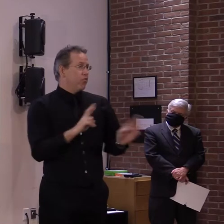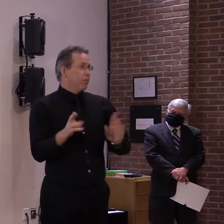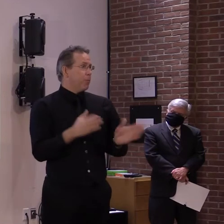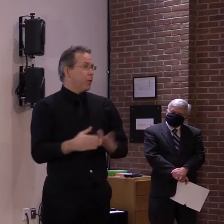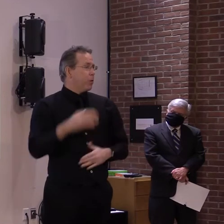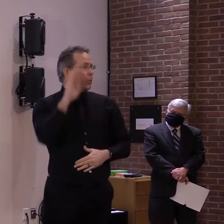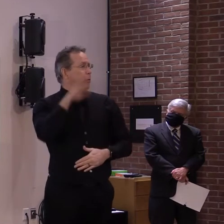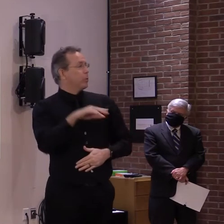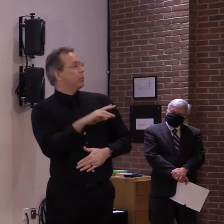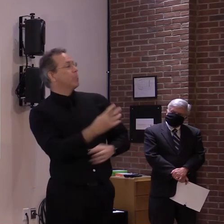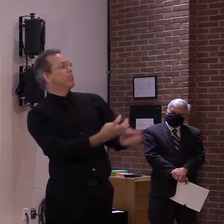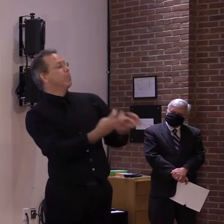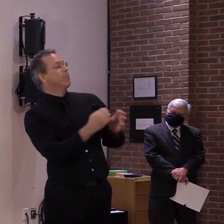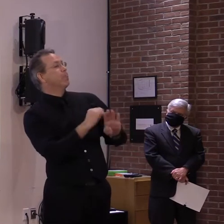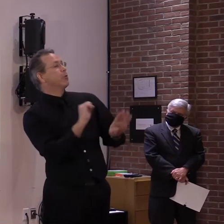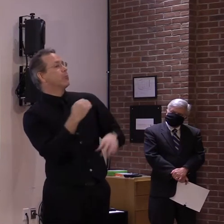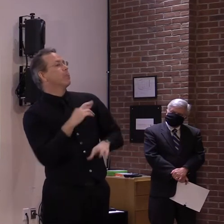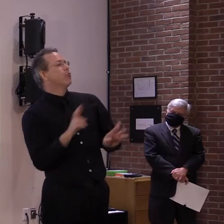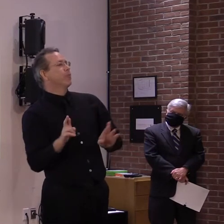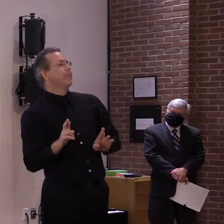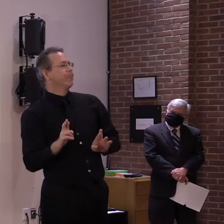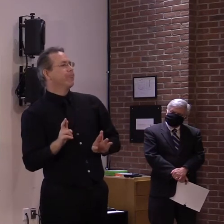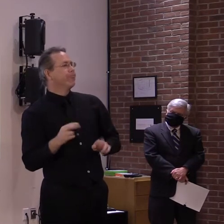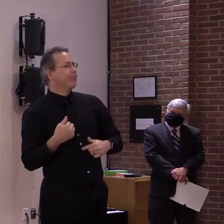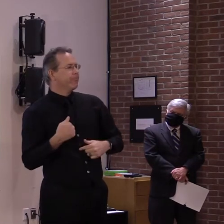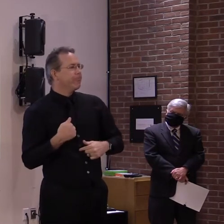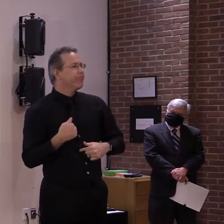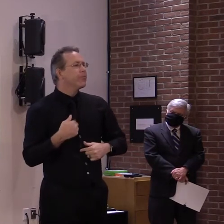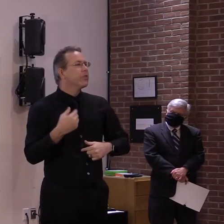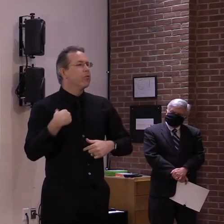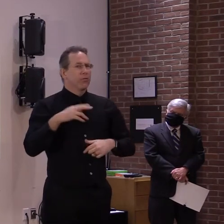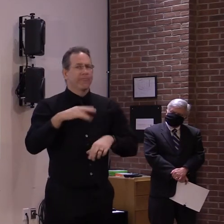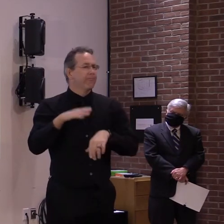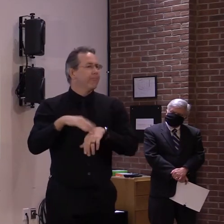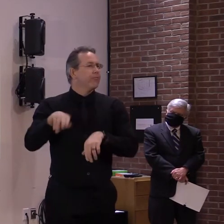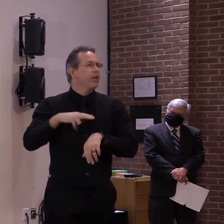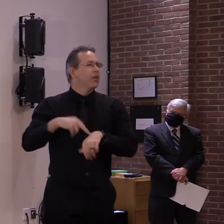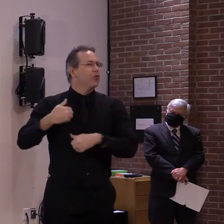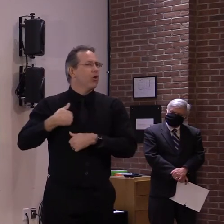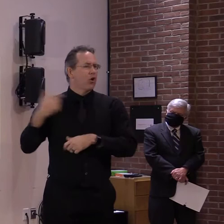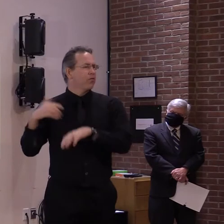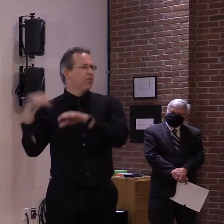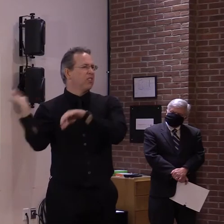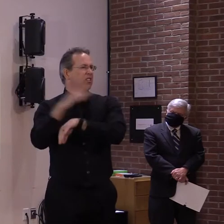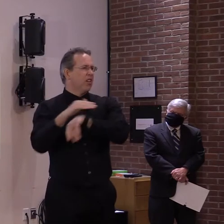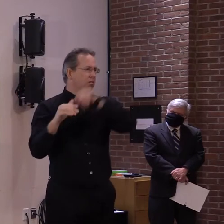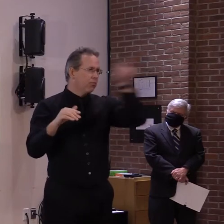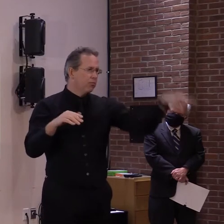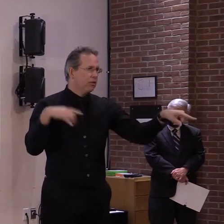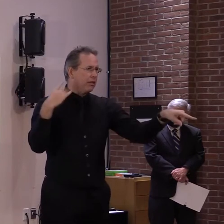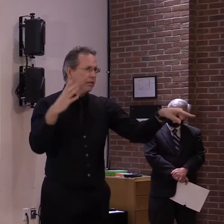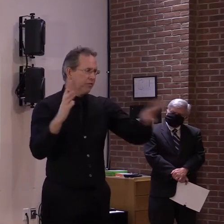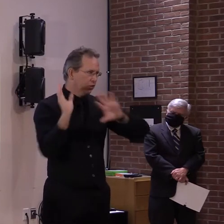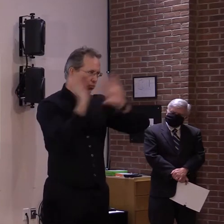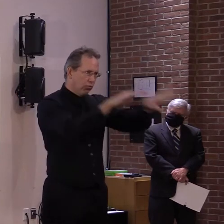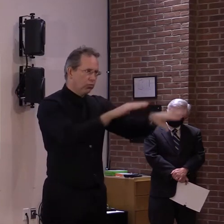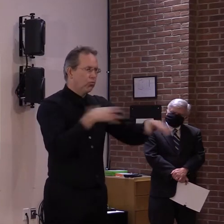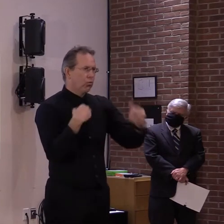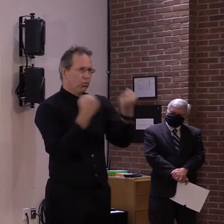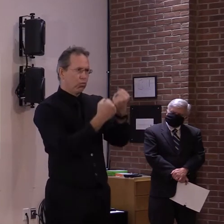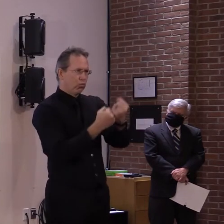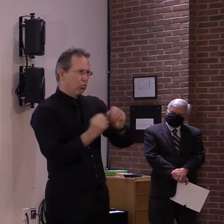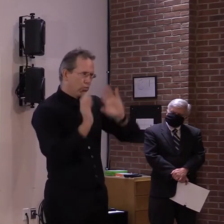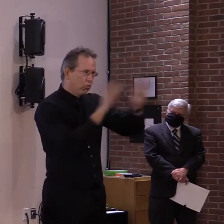been requested. But my hope, my sincere hope is that we're overprepared and that we won't have to use any of the